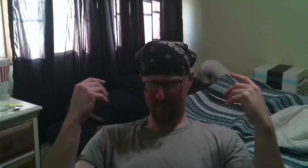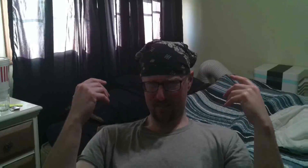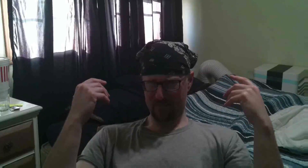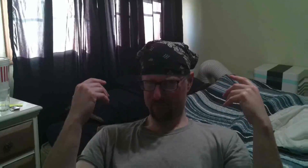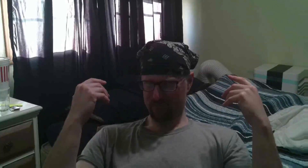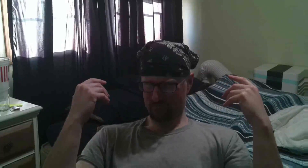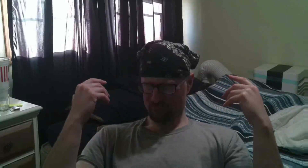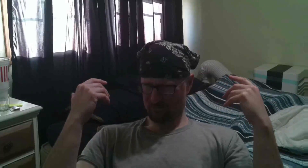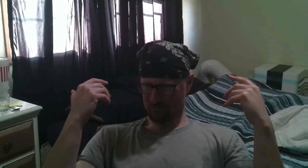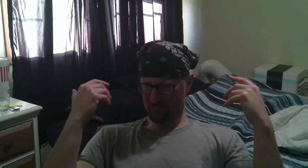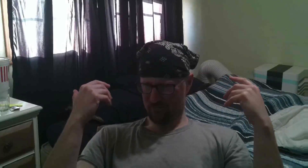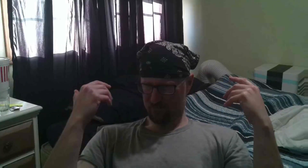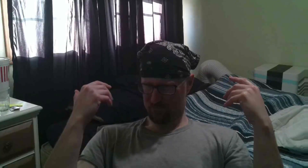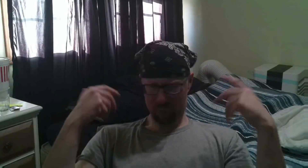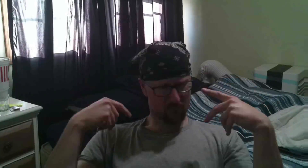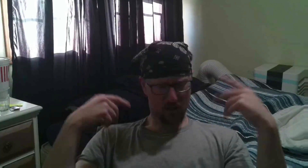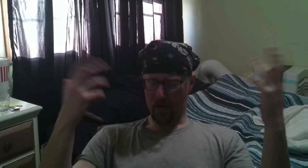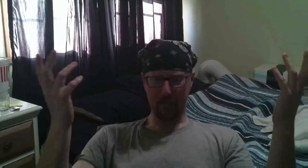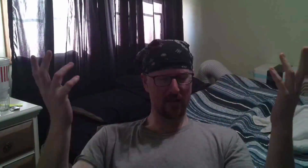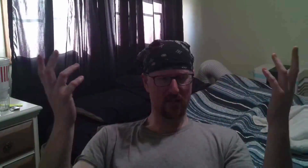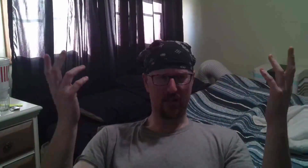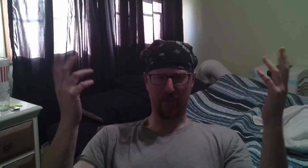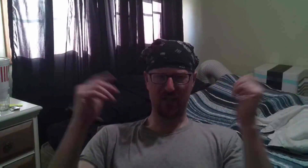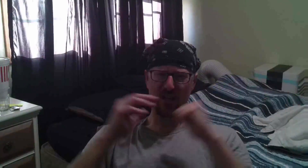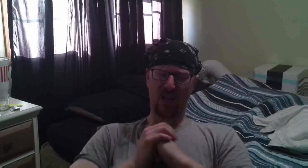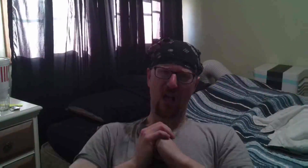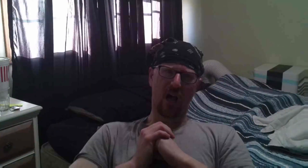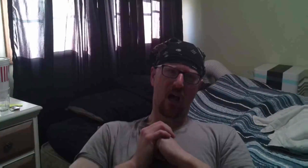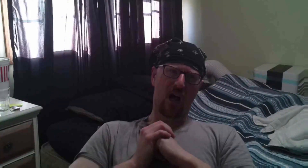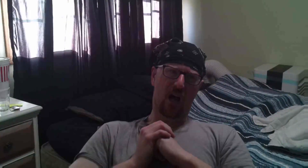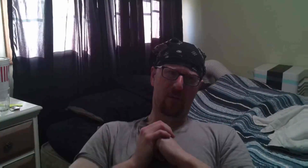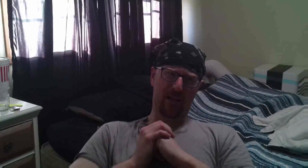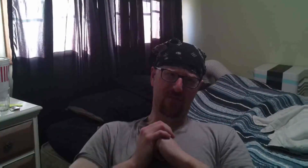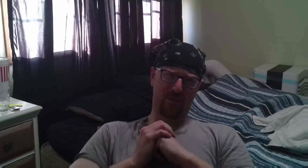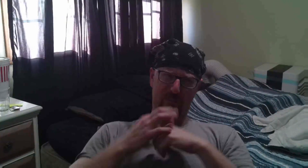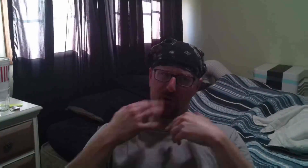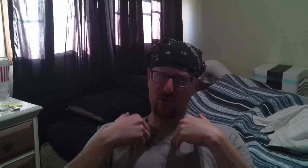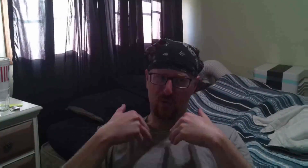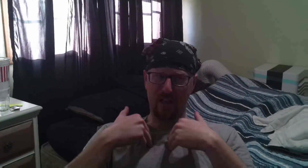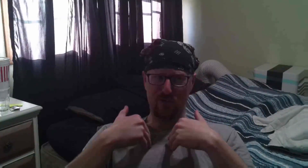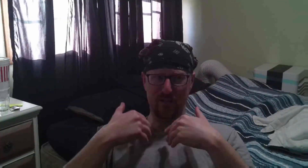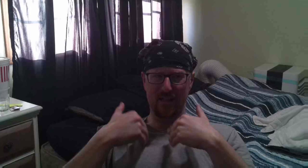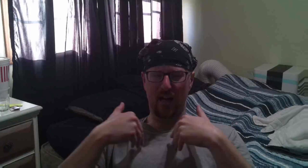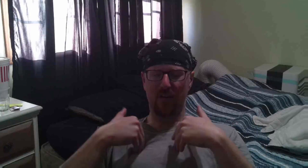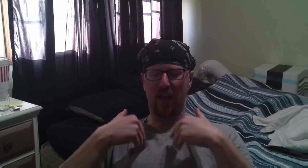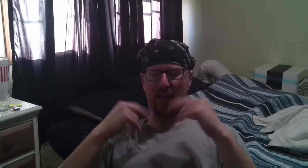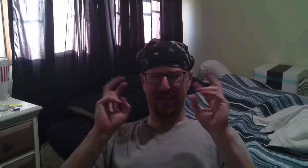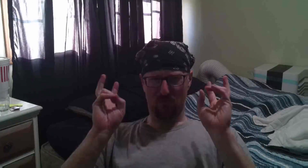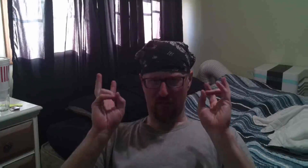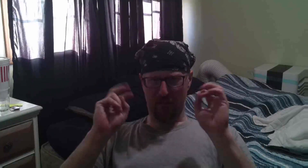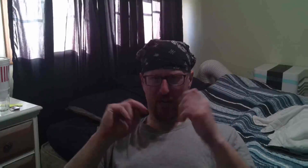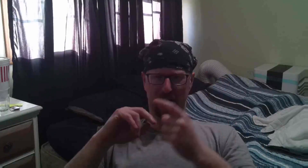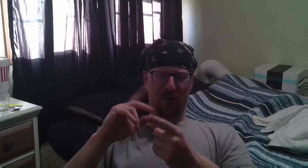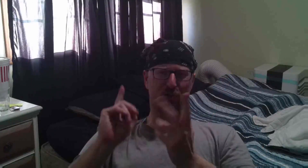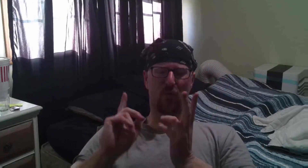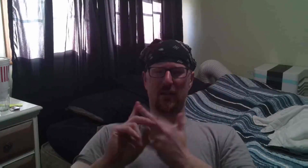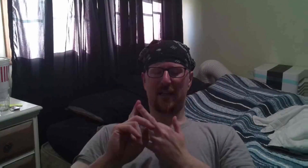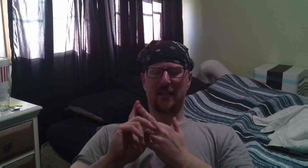you know what I mean stuff happens um as for personal injuries that I've had and these are really minor the two ones like I said